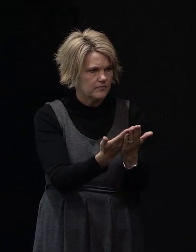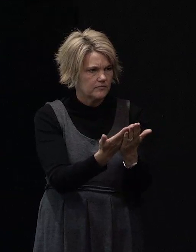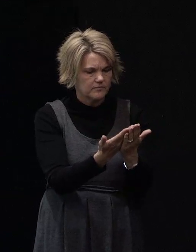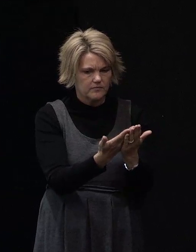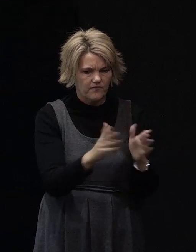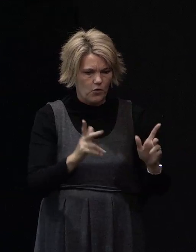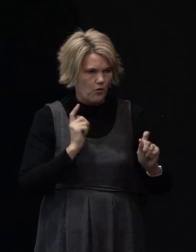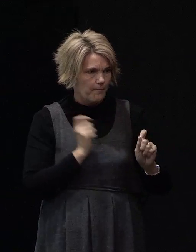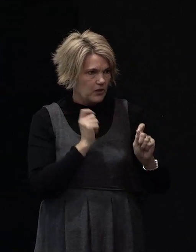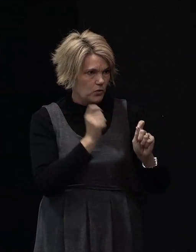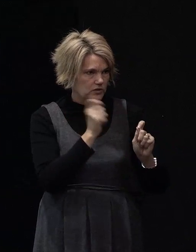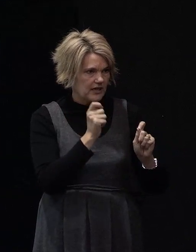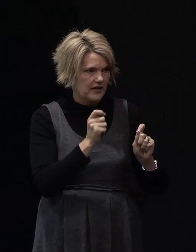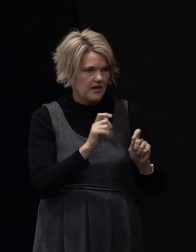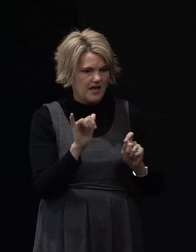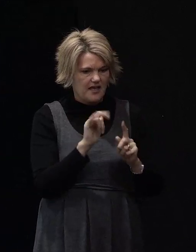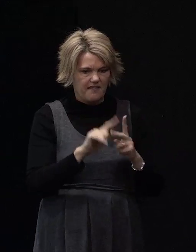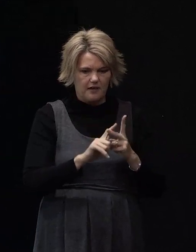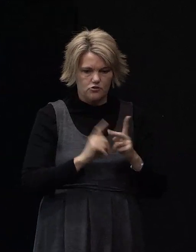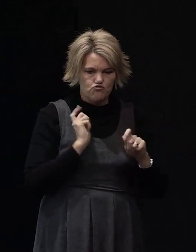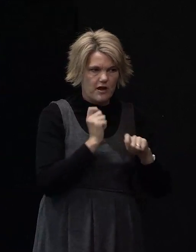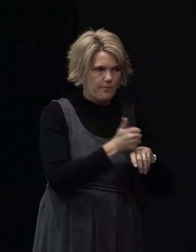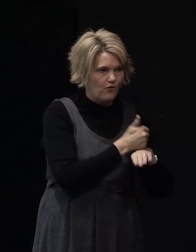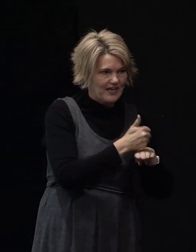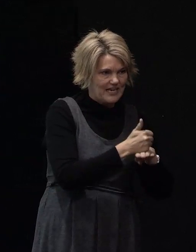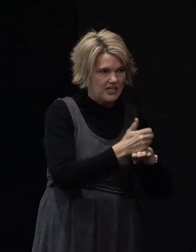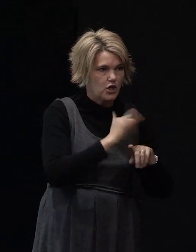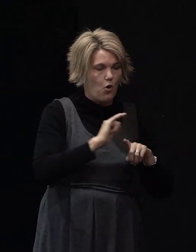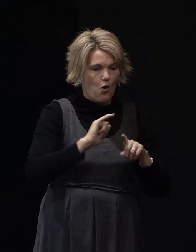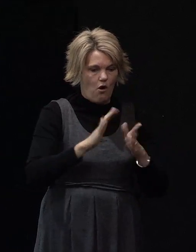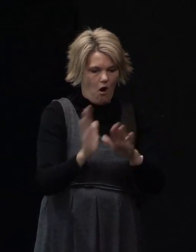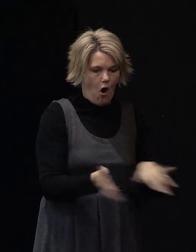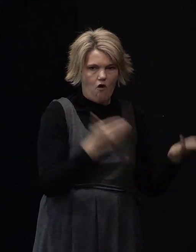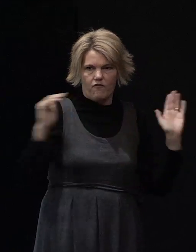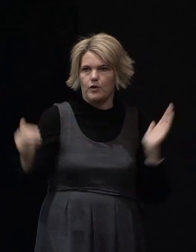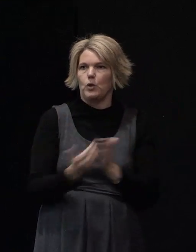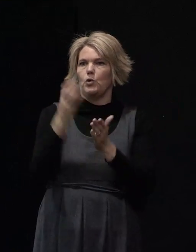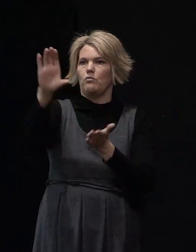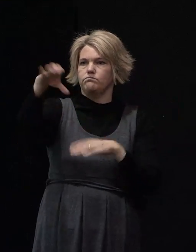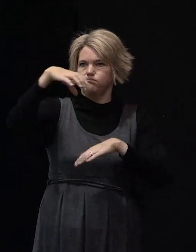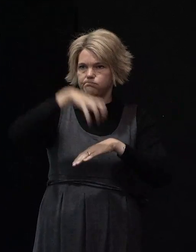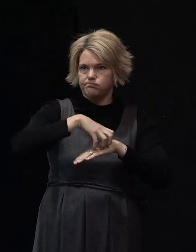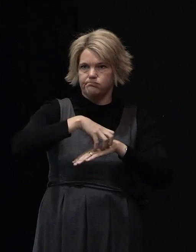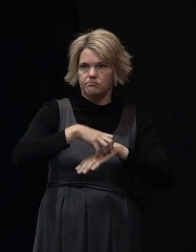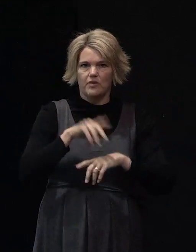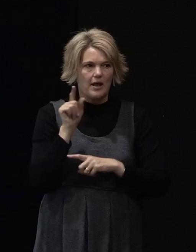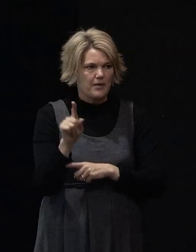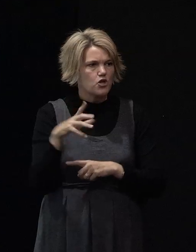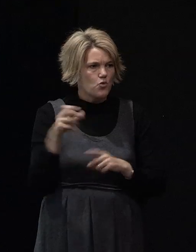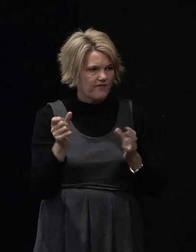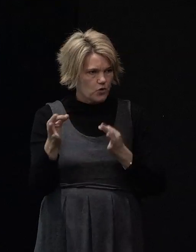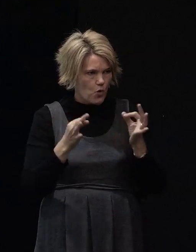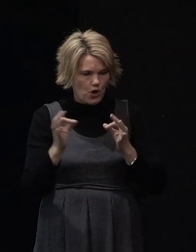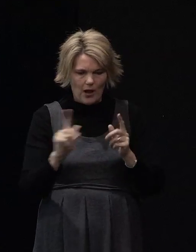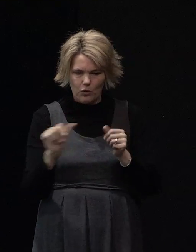To build, either rebuild the foundation or put a new house on. But you've got to marry those different methods to the actual ground